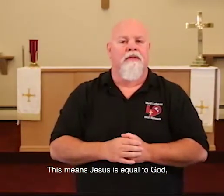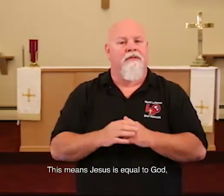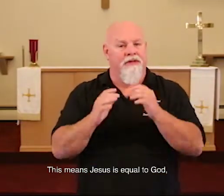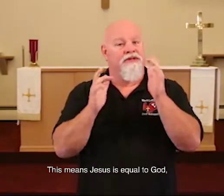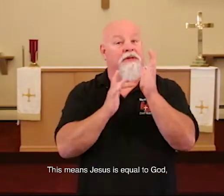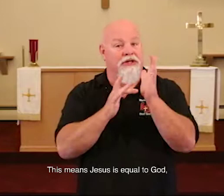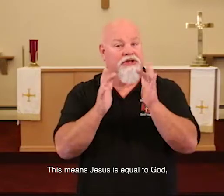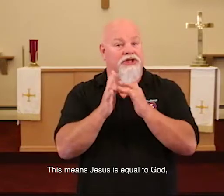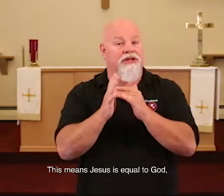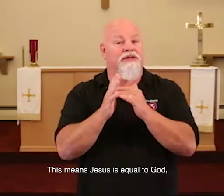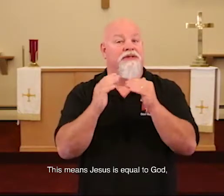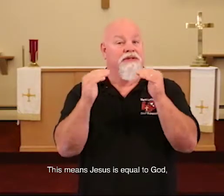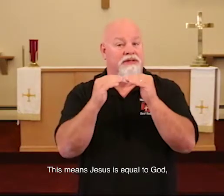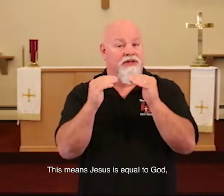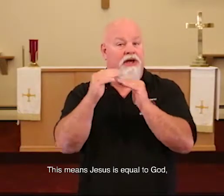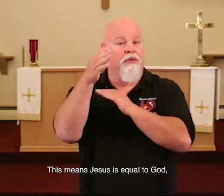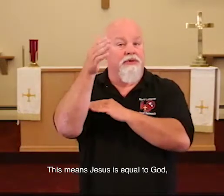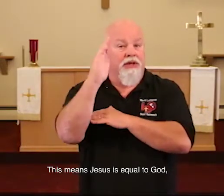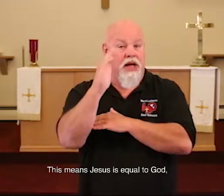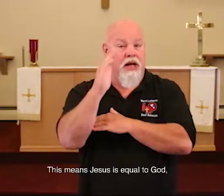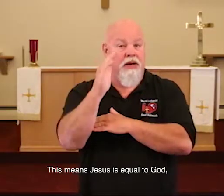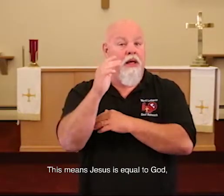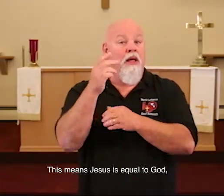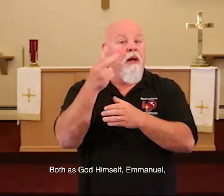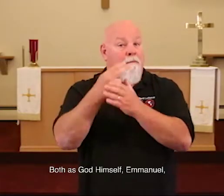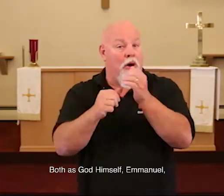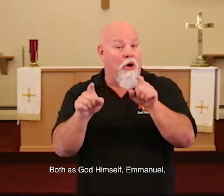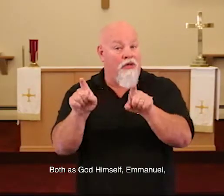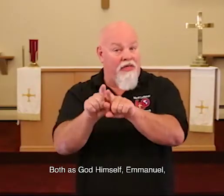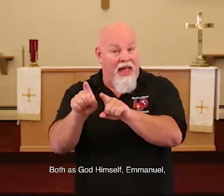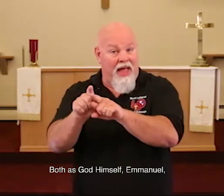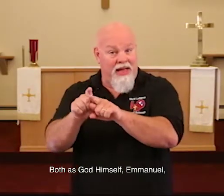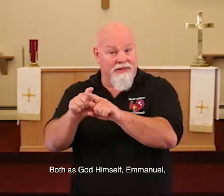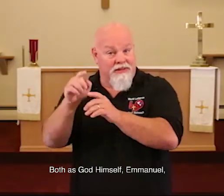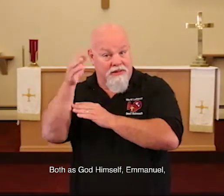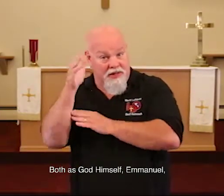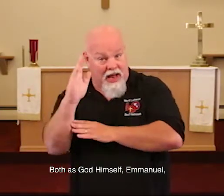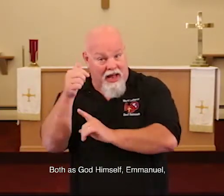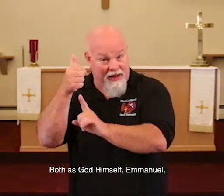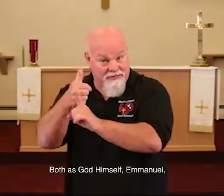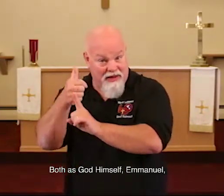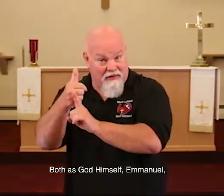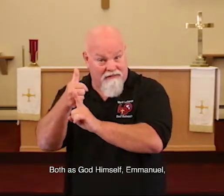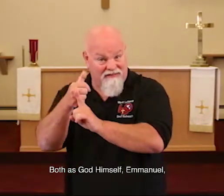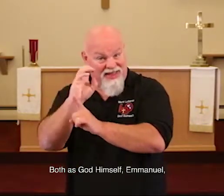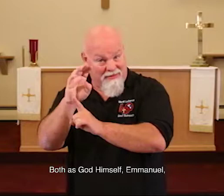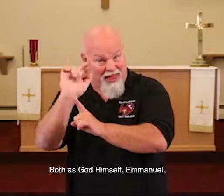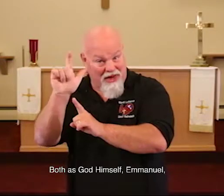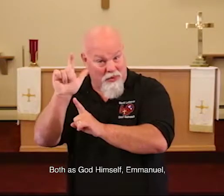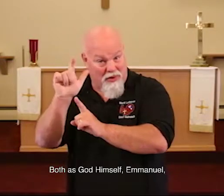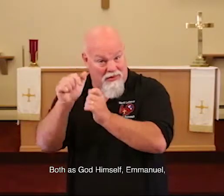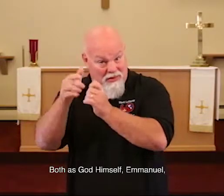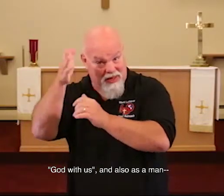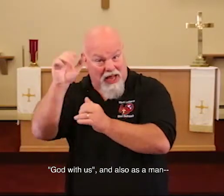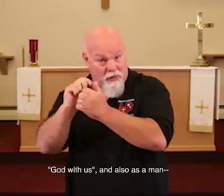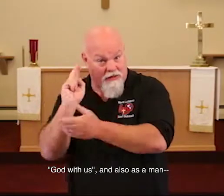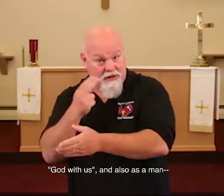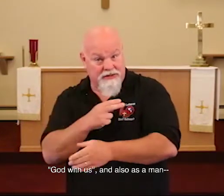This means Jesus is equal to God. Both as God Himself, Emmanuel, God with us,